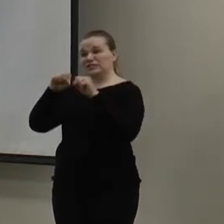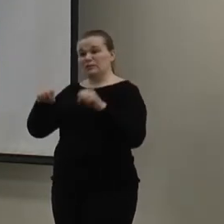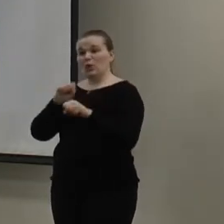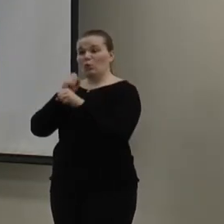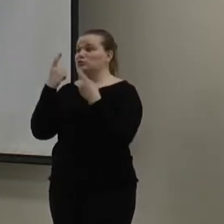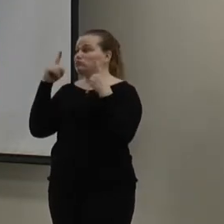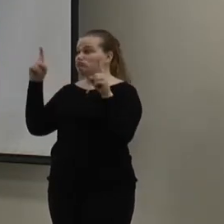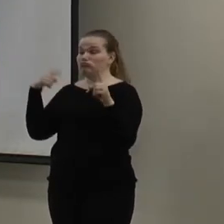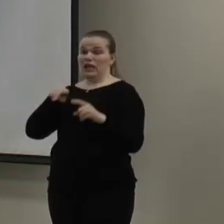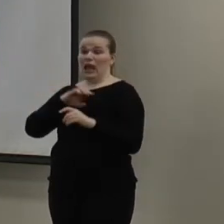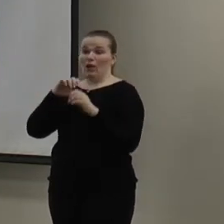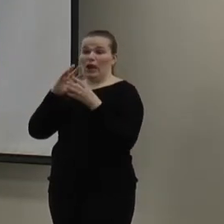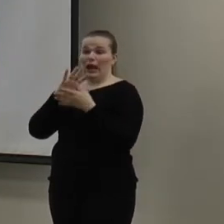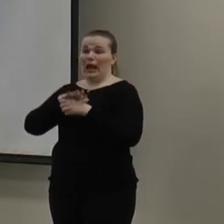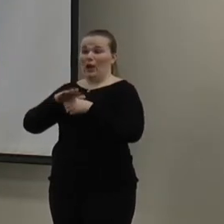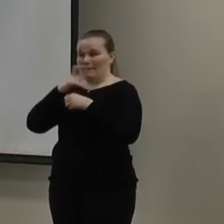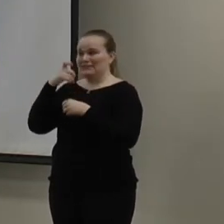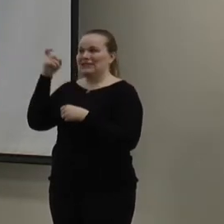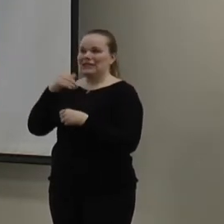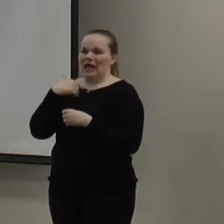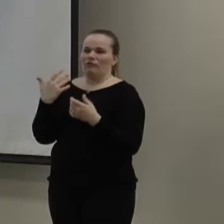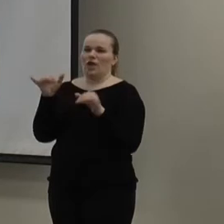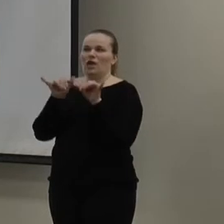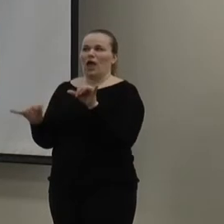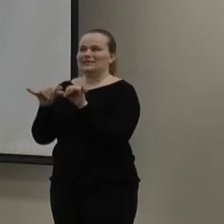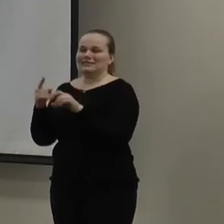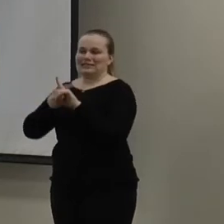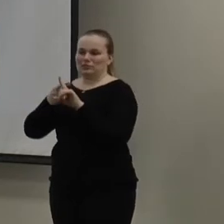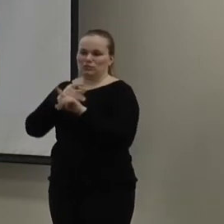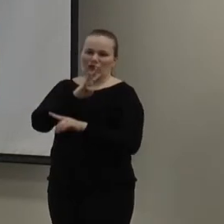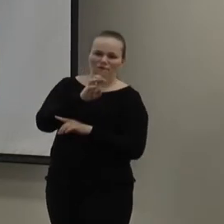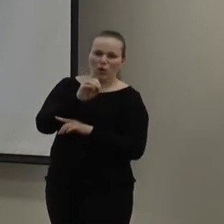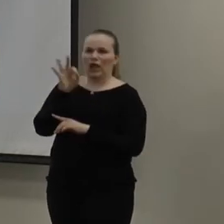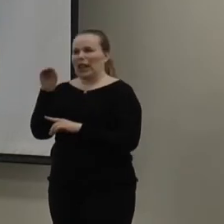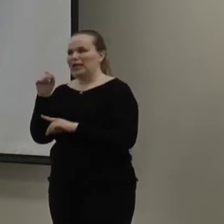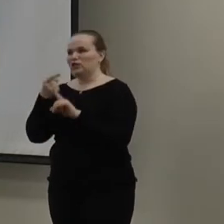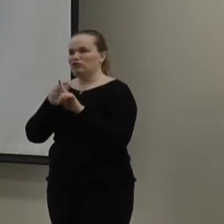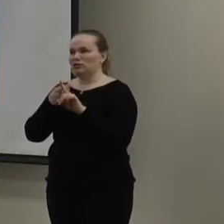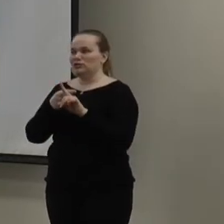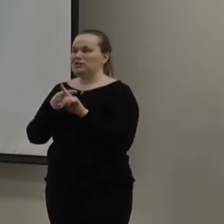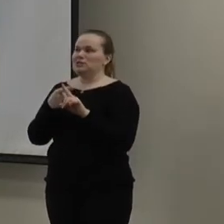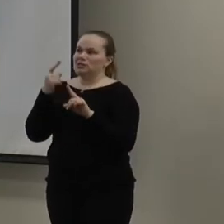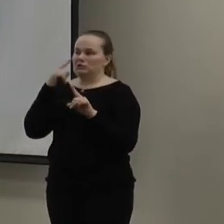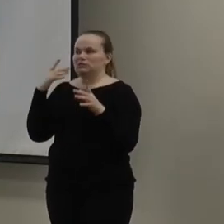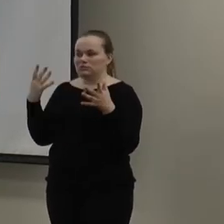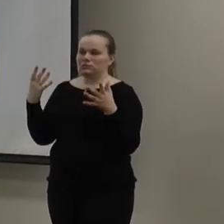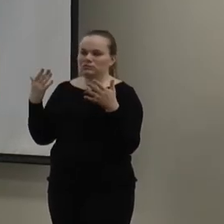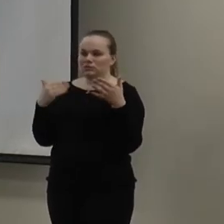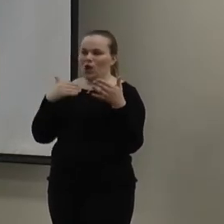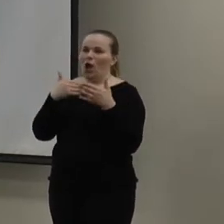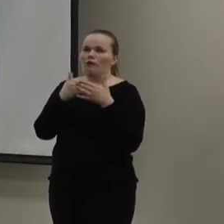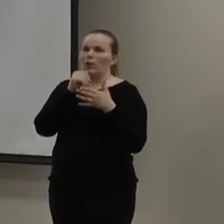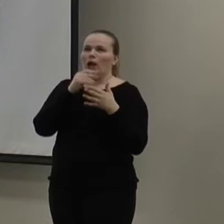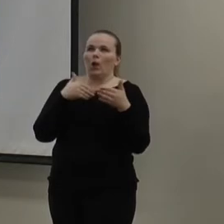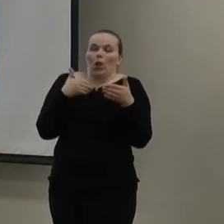for our area because it does need to have pretty constant temperatures between 40 and 90 degrees. I'm hoping we're, you know, not so close to the